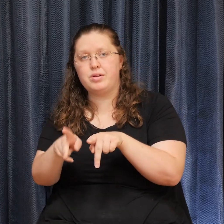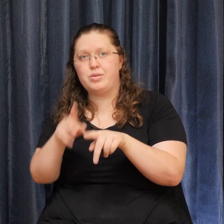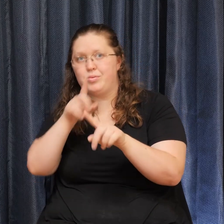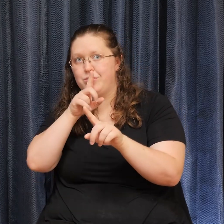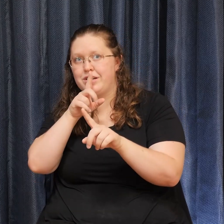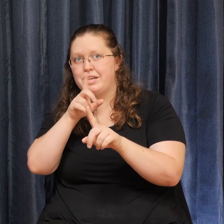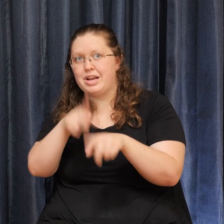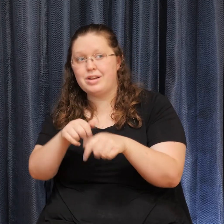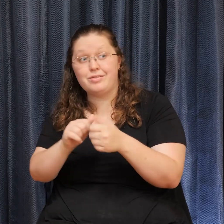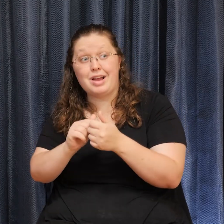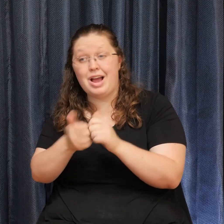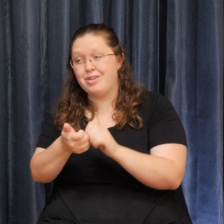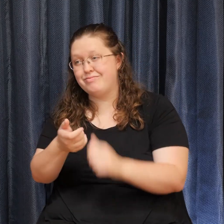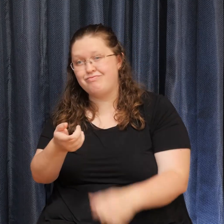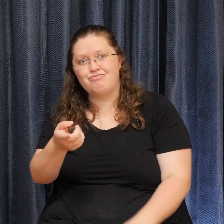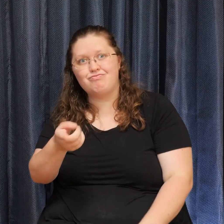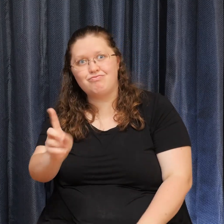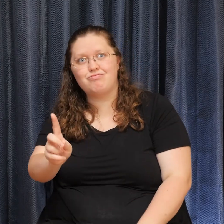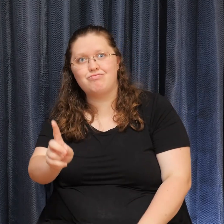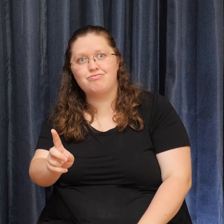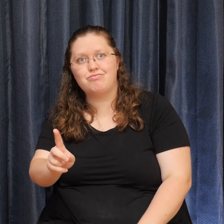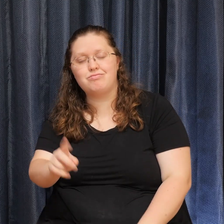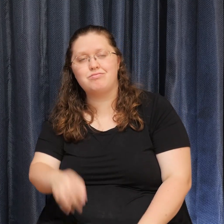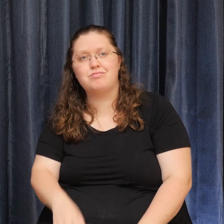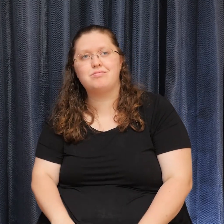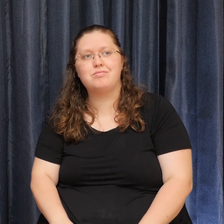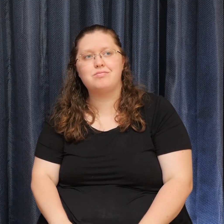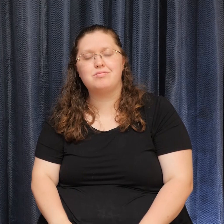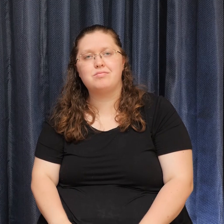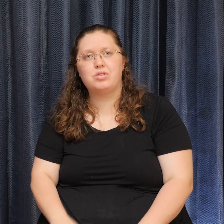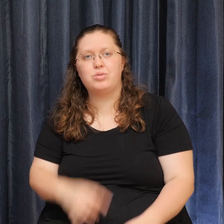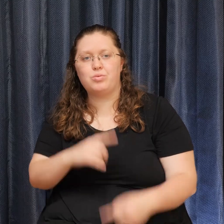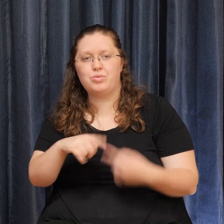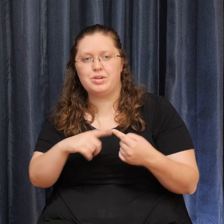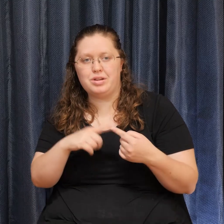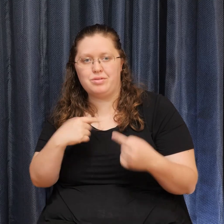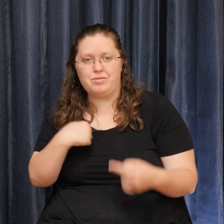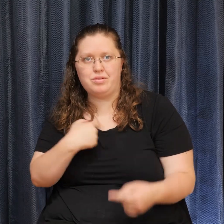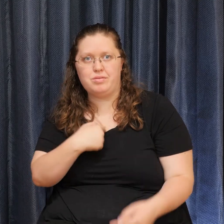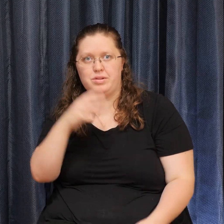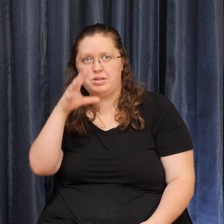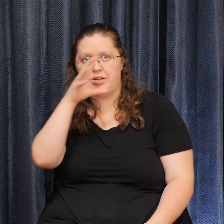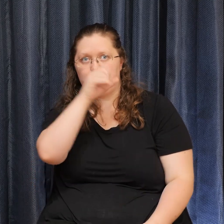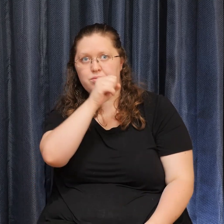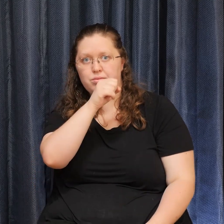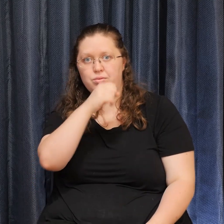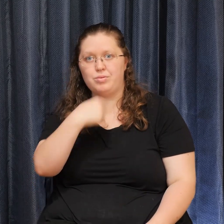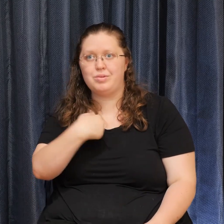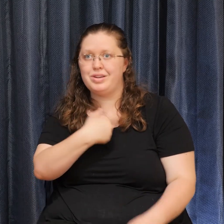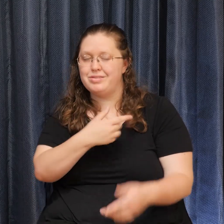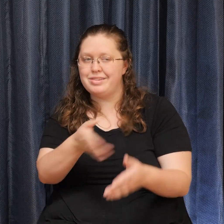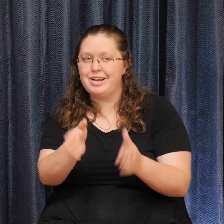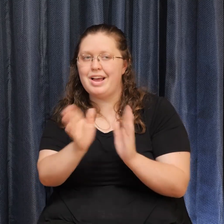That is why Whenever we make assumptions We're asking for problems Now